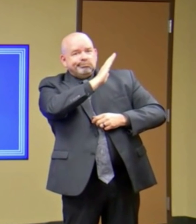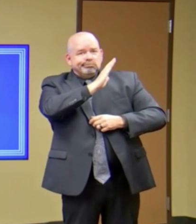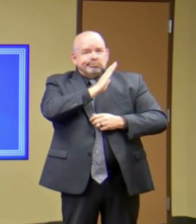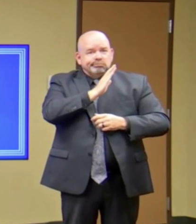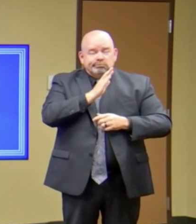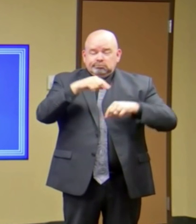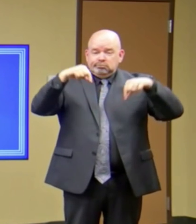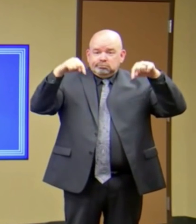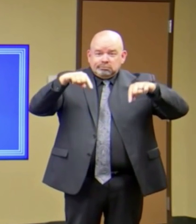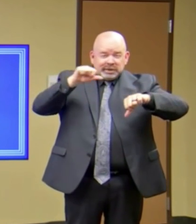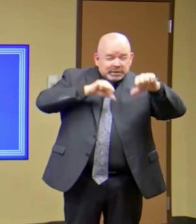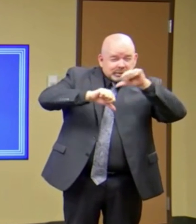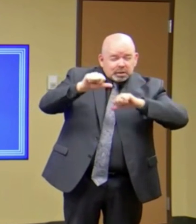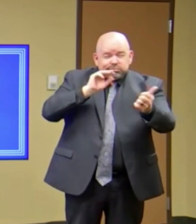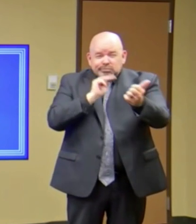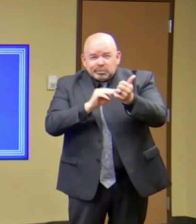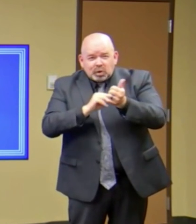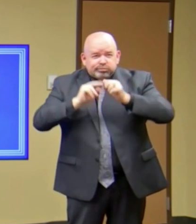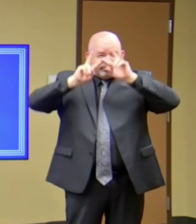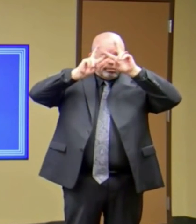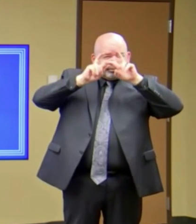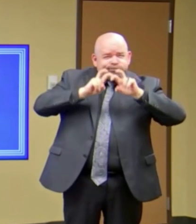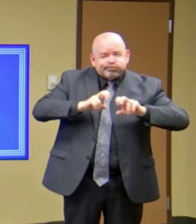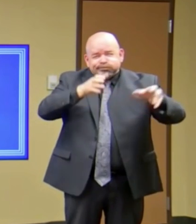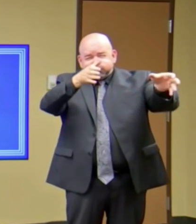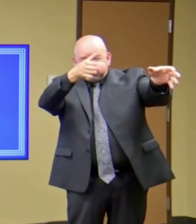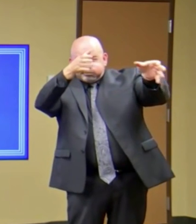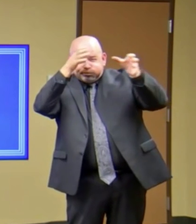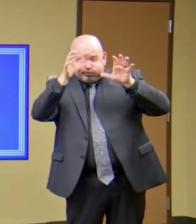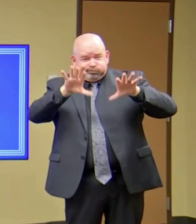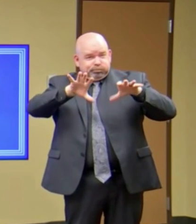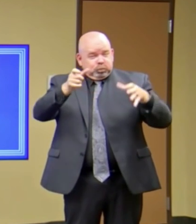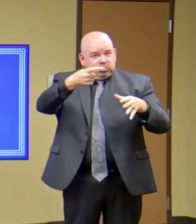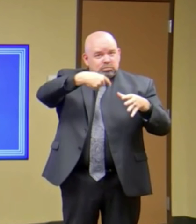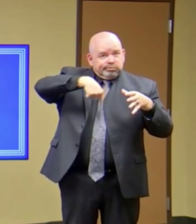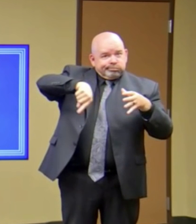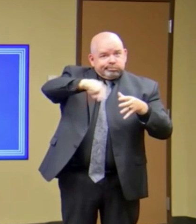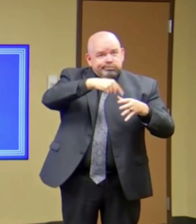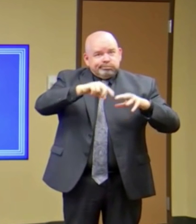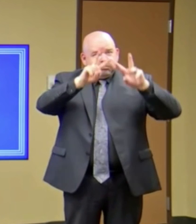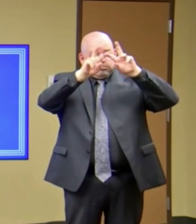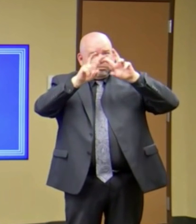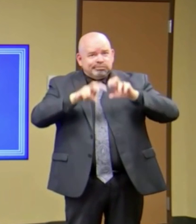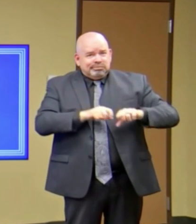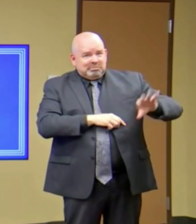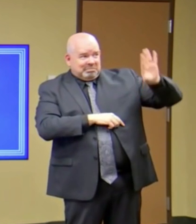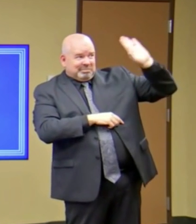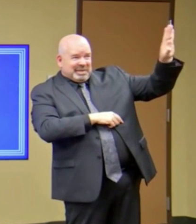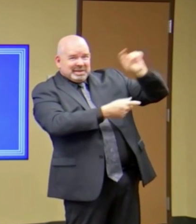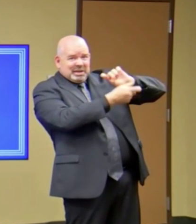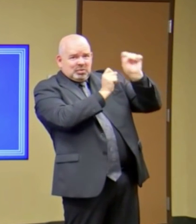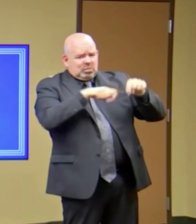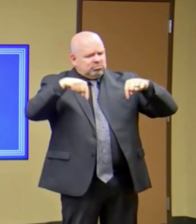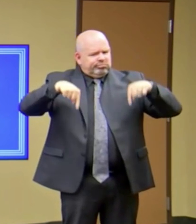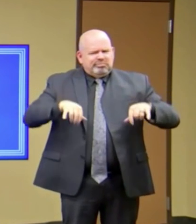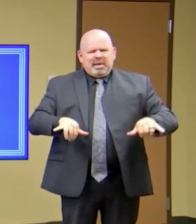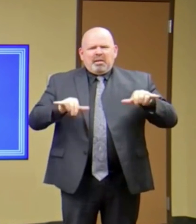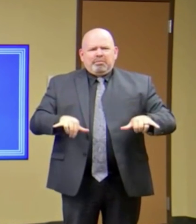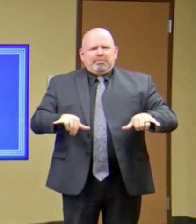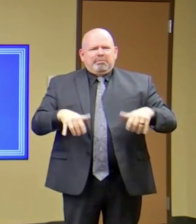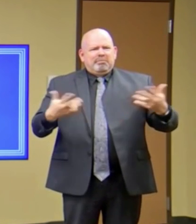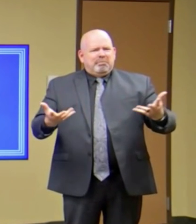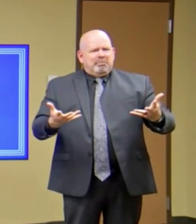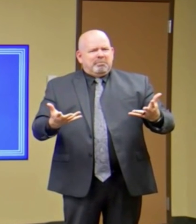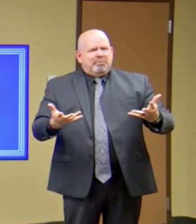The recommendations from the CDC and your public health authority and your infectious disease leaders at your hospitals,